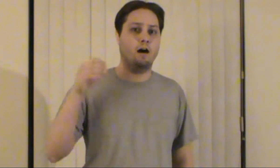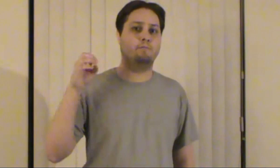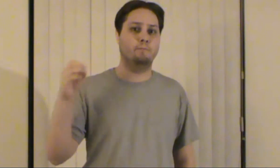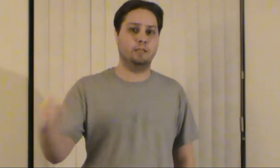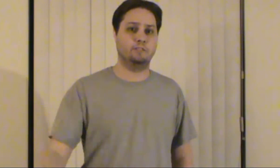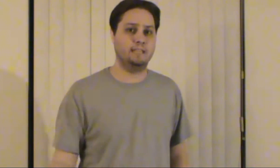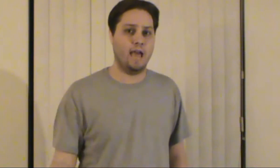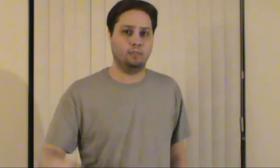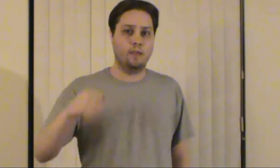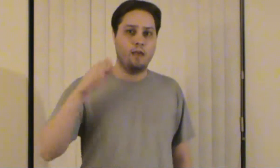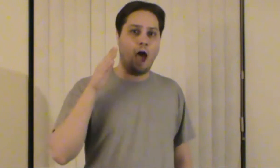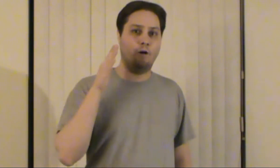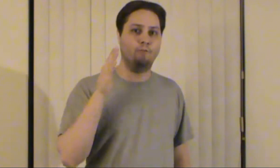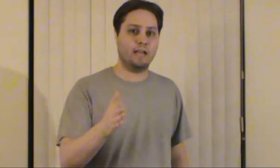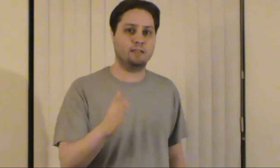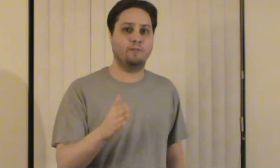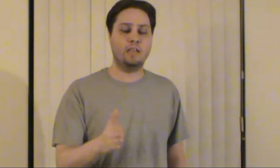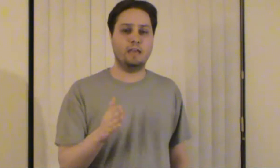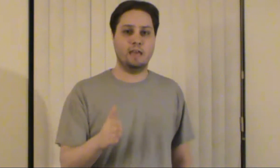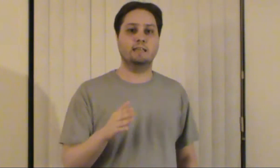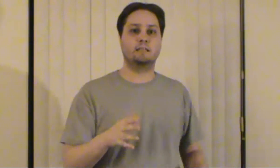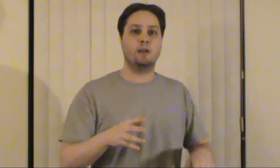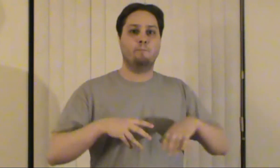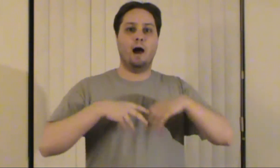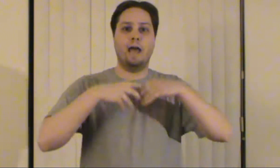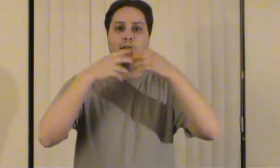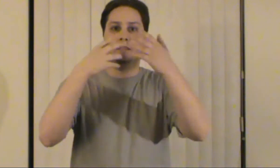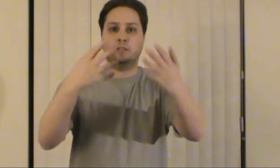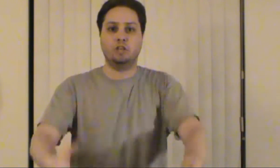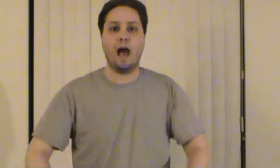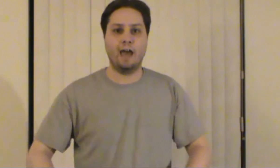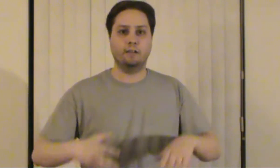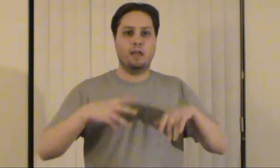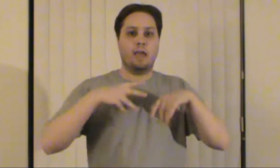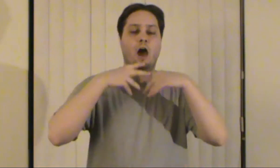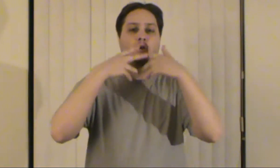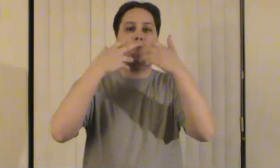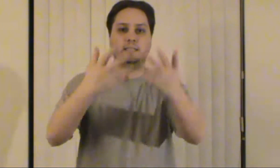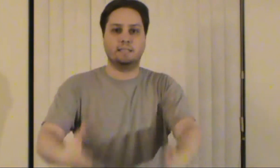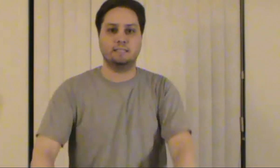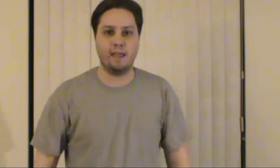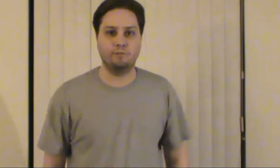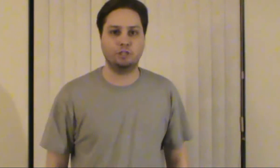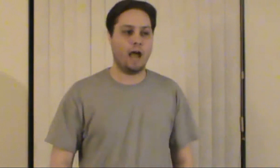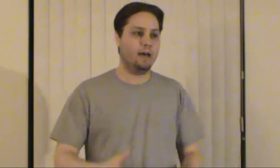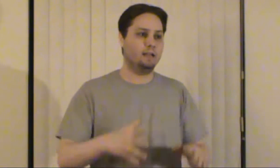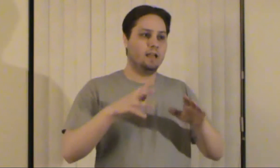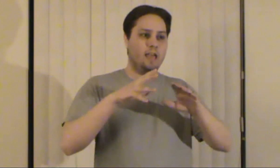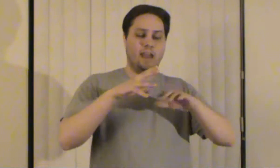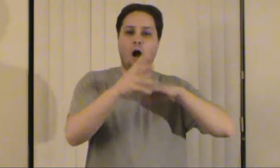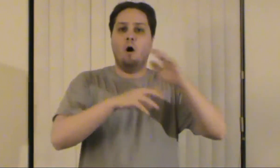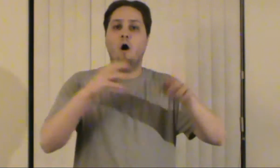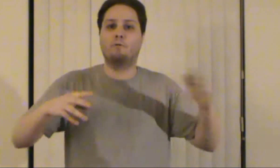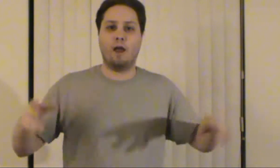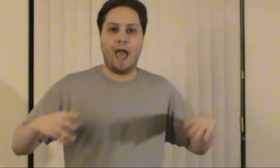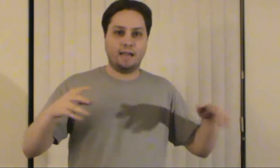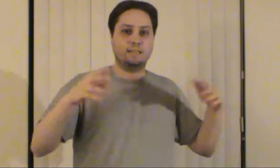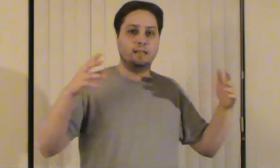of the mother's death how effective he is by the child and how he wants to save the child and how overacting